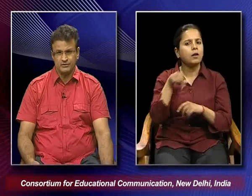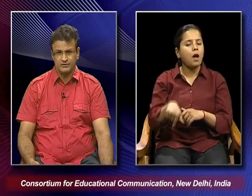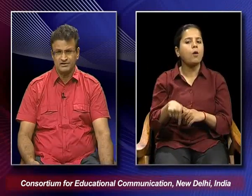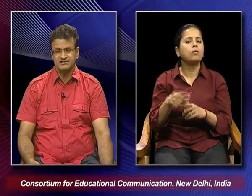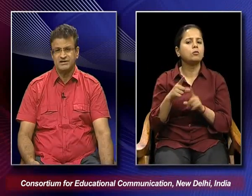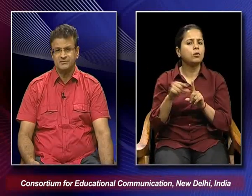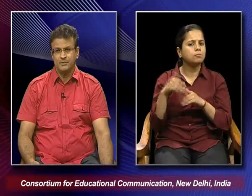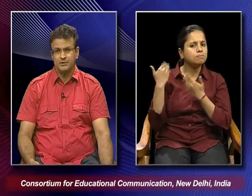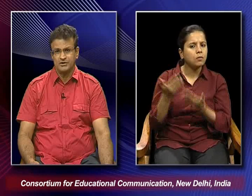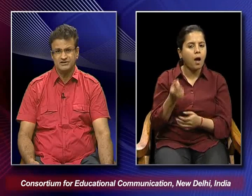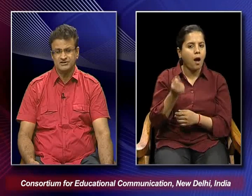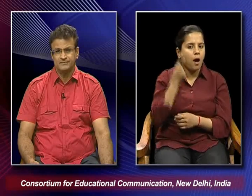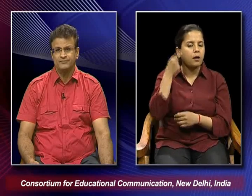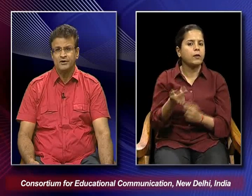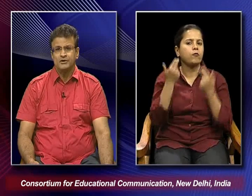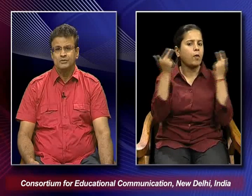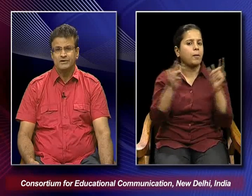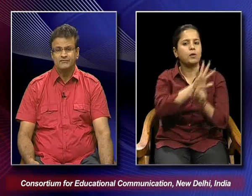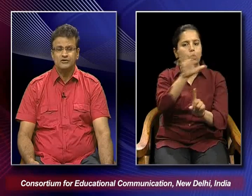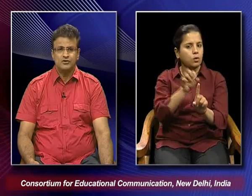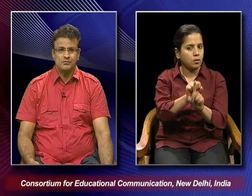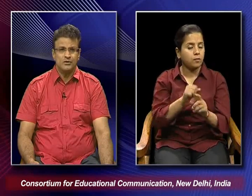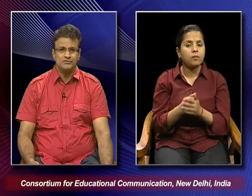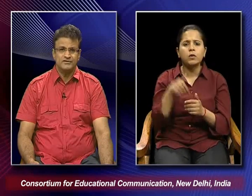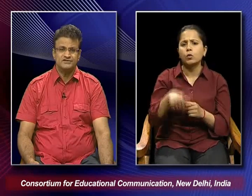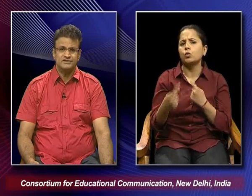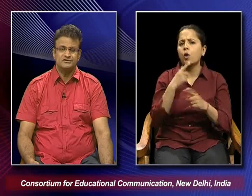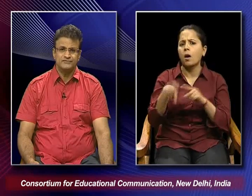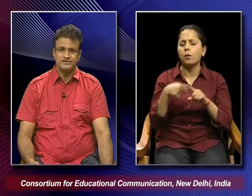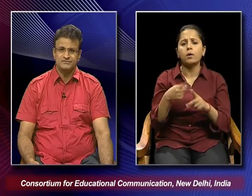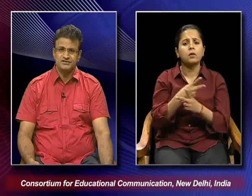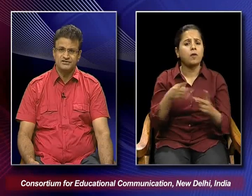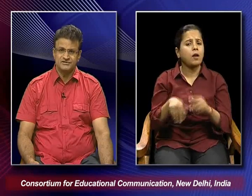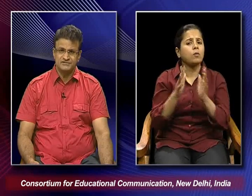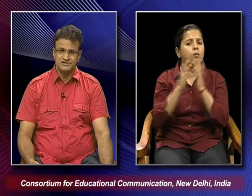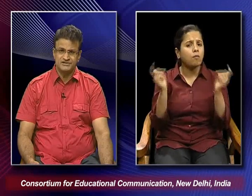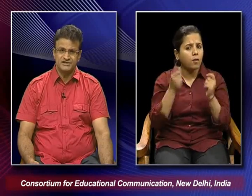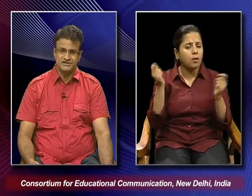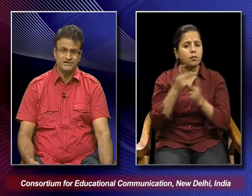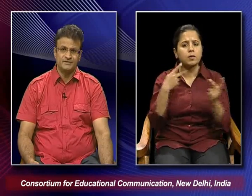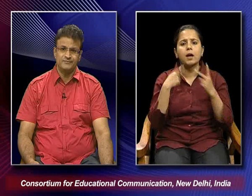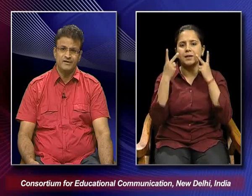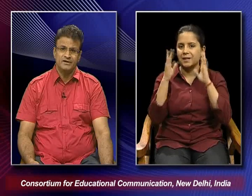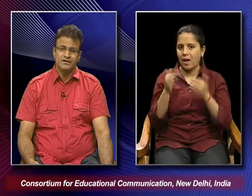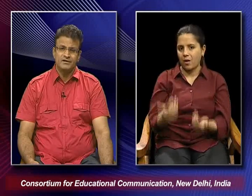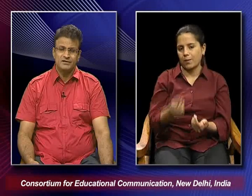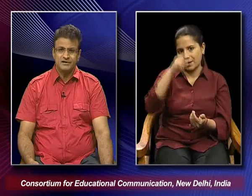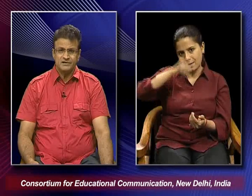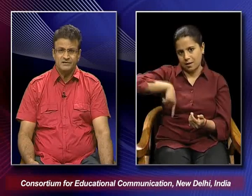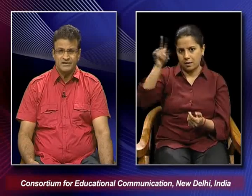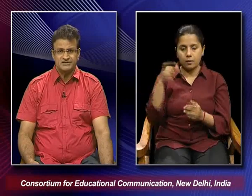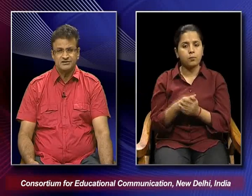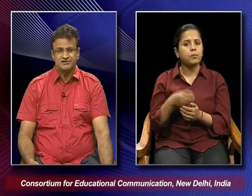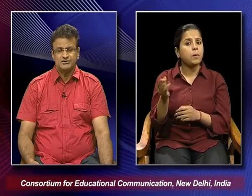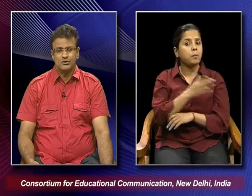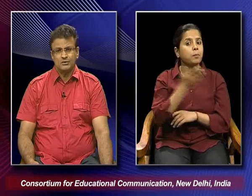doing on understanding popular culture. Today we will talk about the various kinds of festivals which we see in India. In the earlier